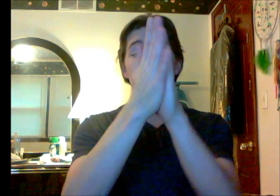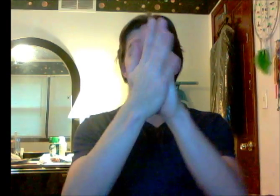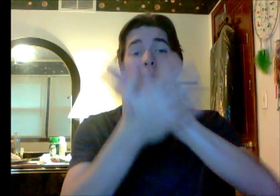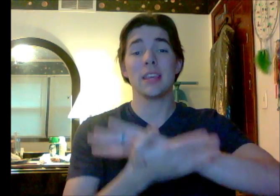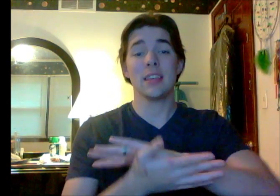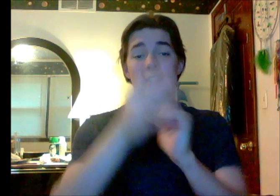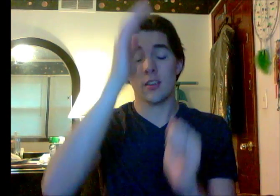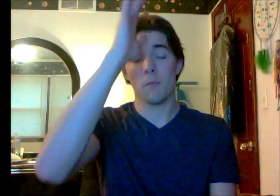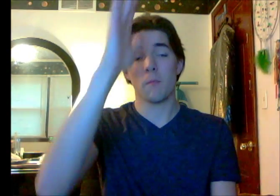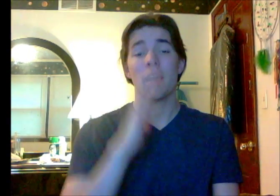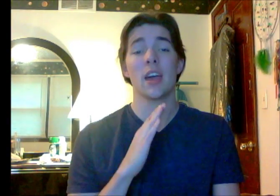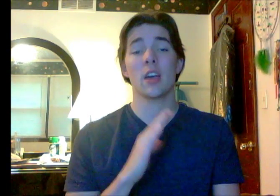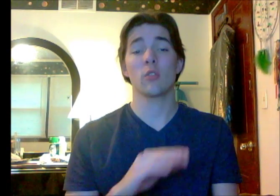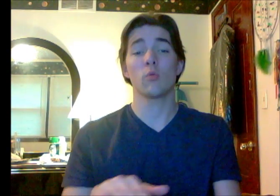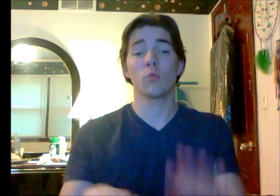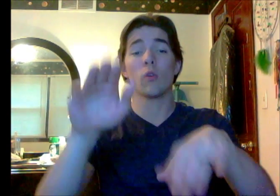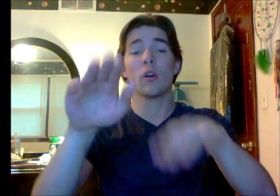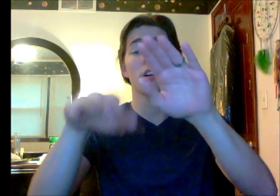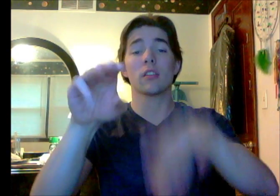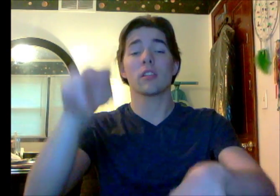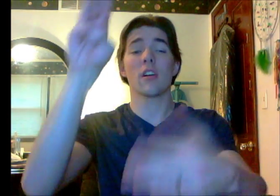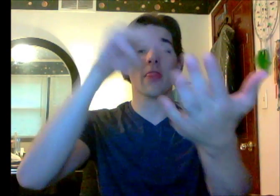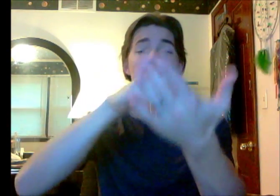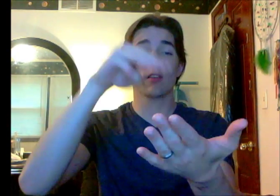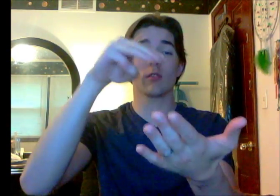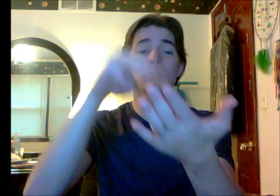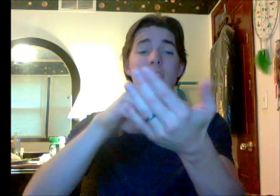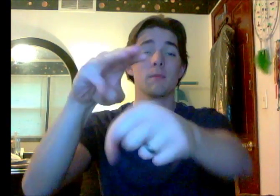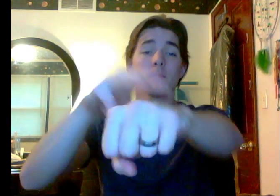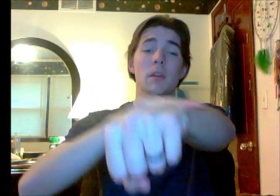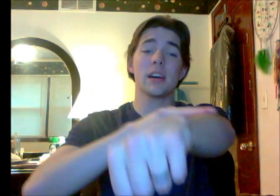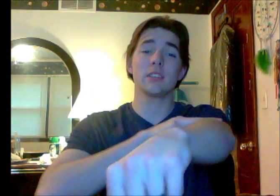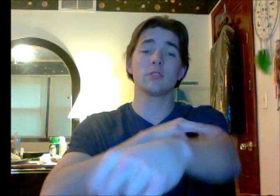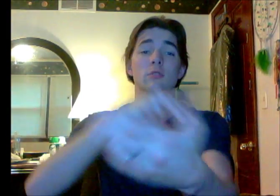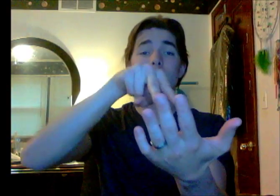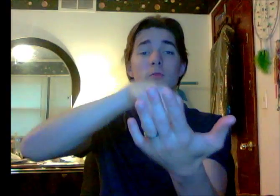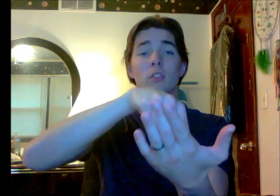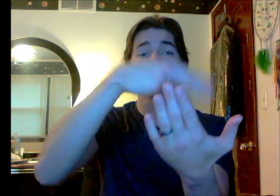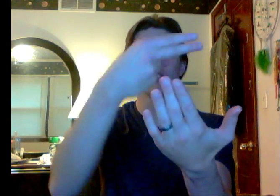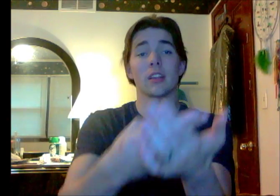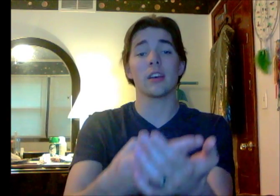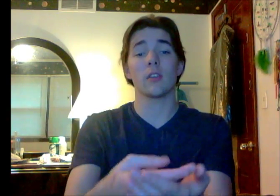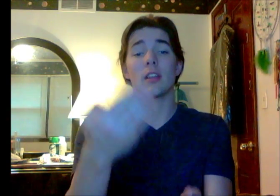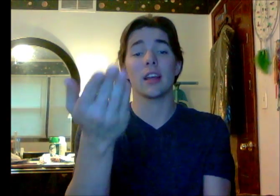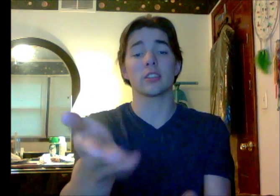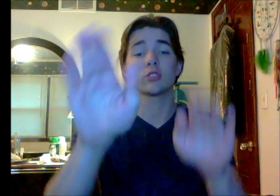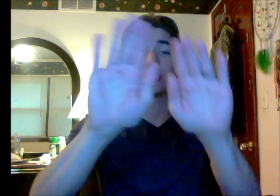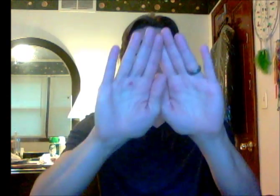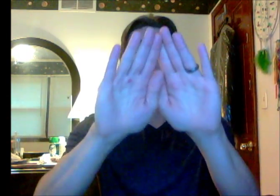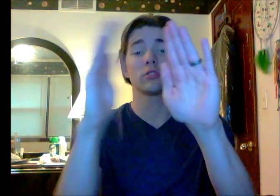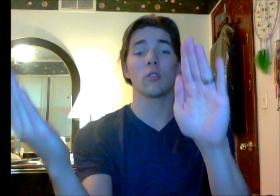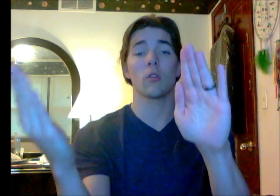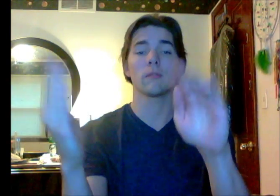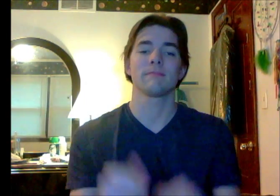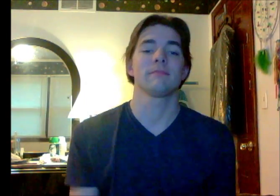Just to be the man who walks a thousand miles Then fall down at your door